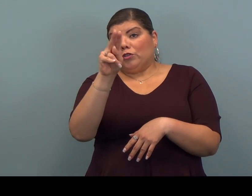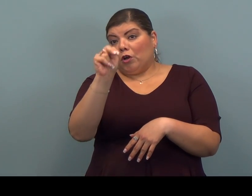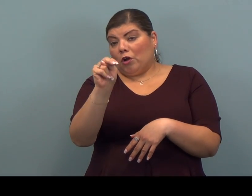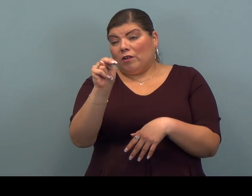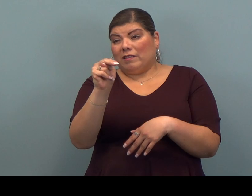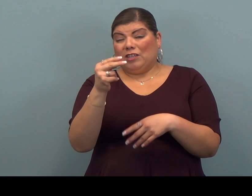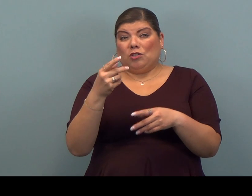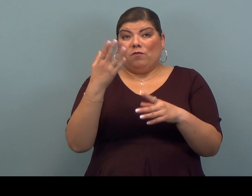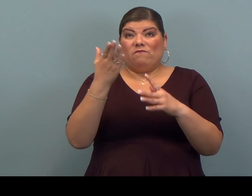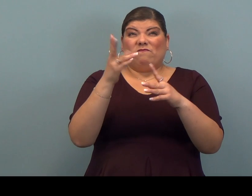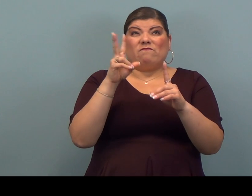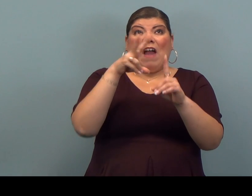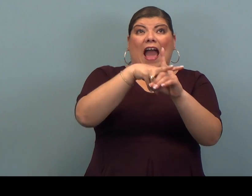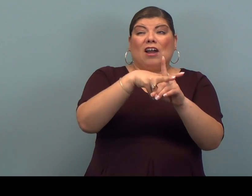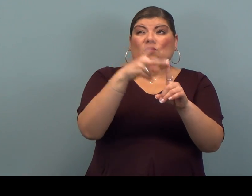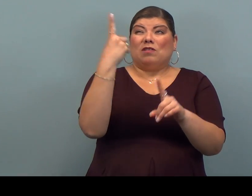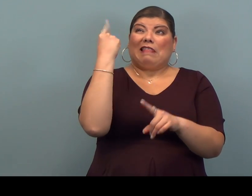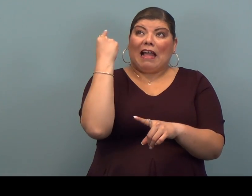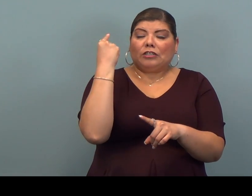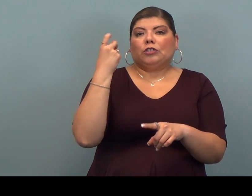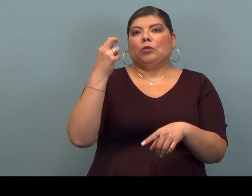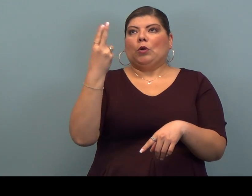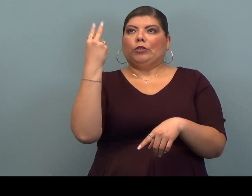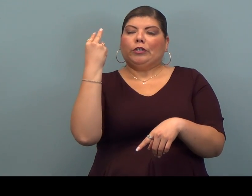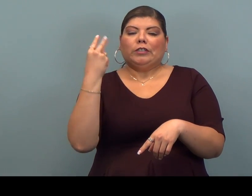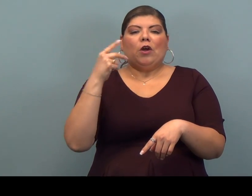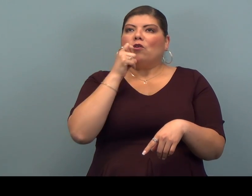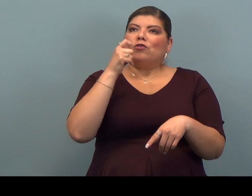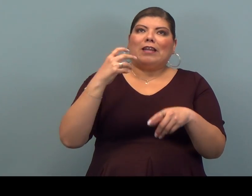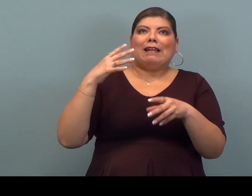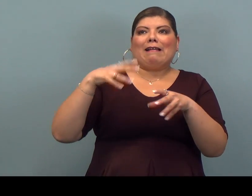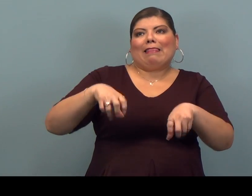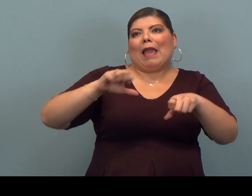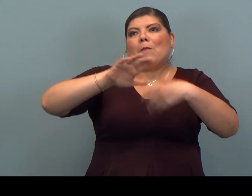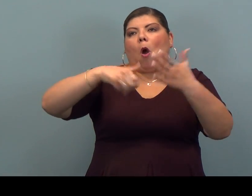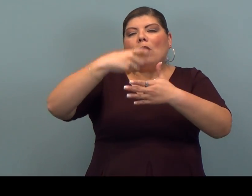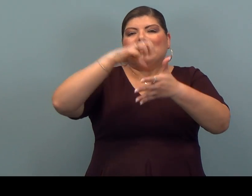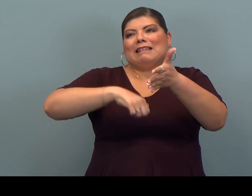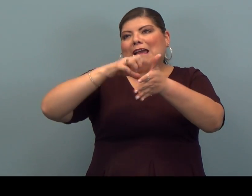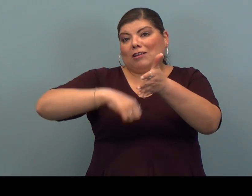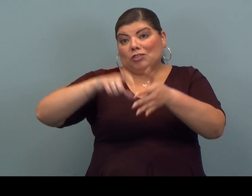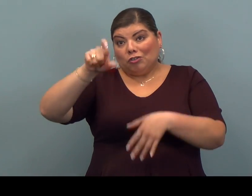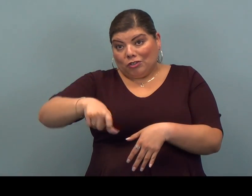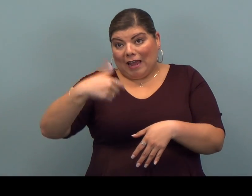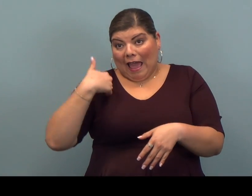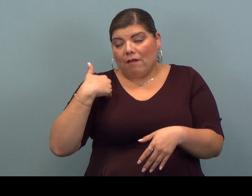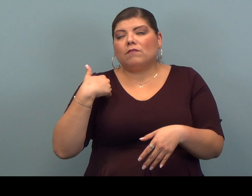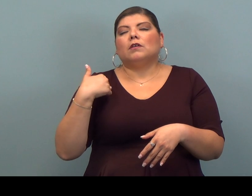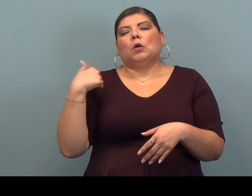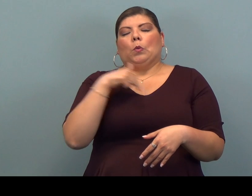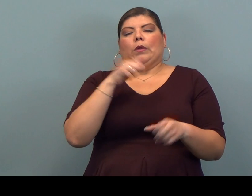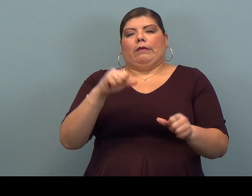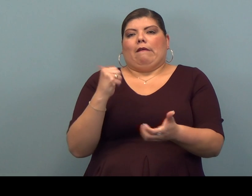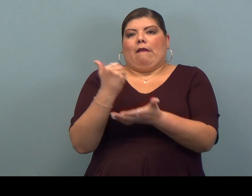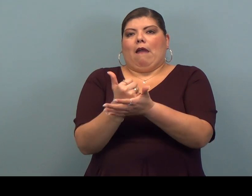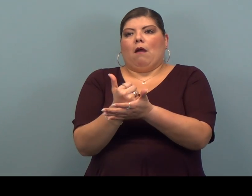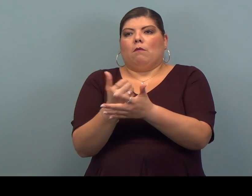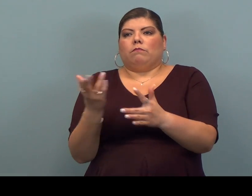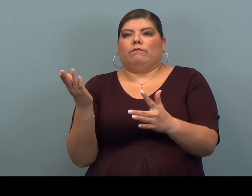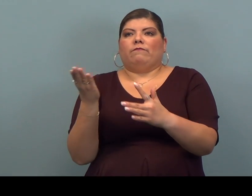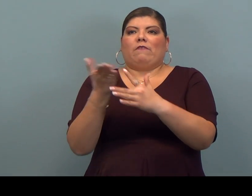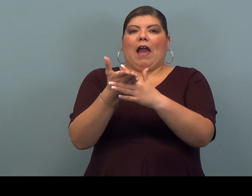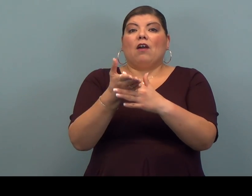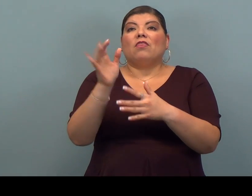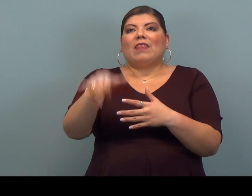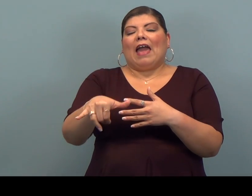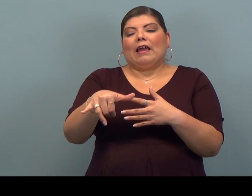filed a year before or maybe you didn't claim all the credits or deductions that you should have, we can help you file an